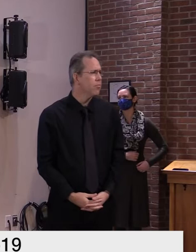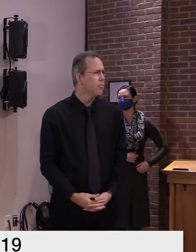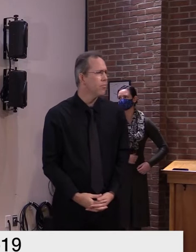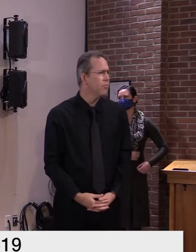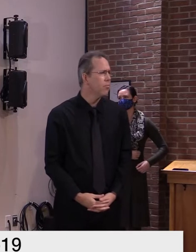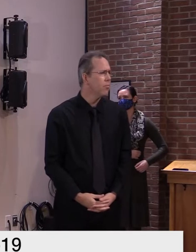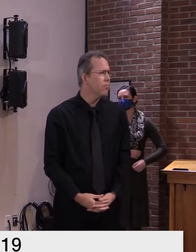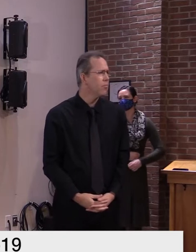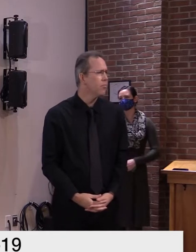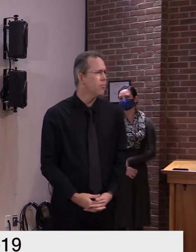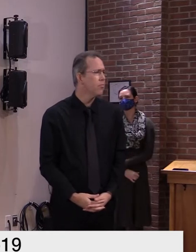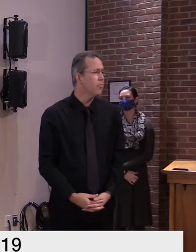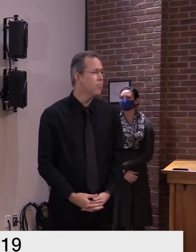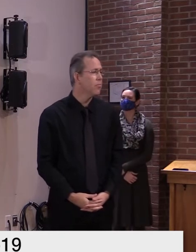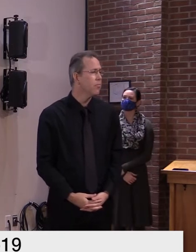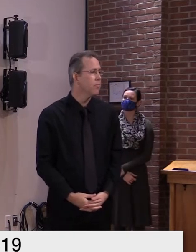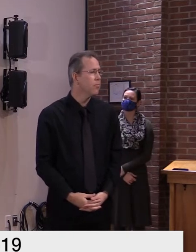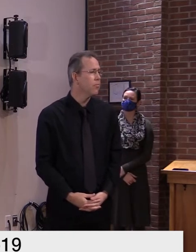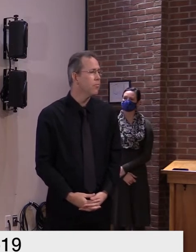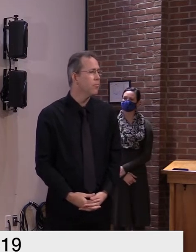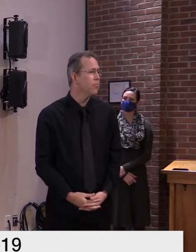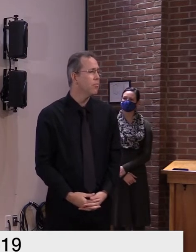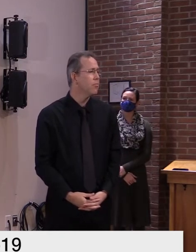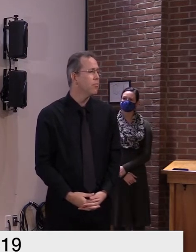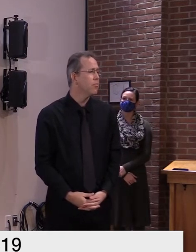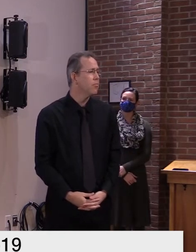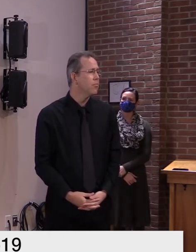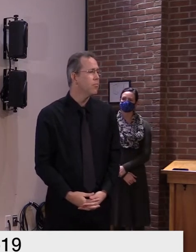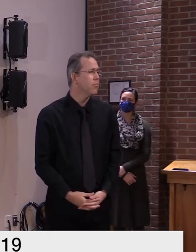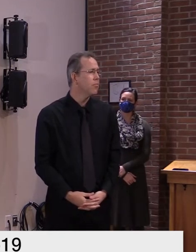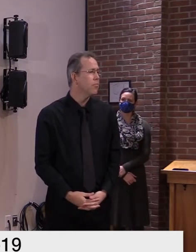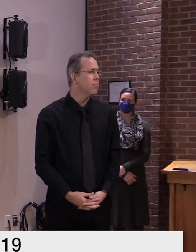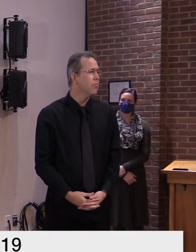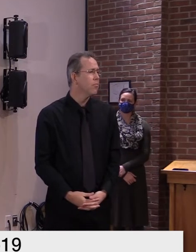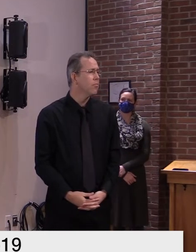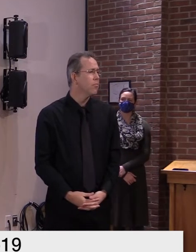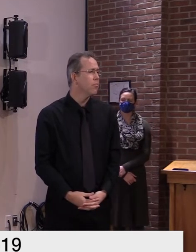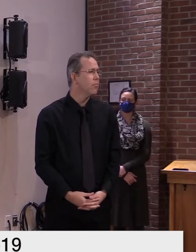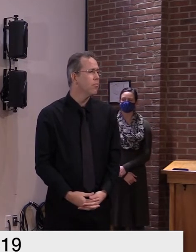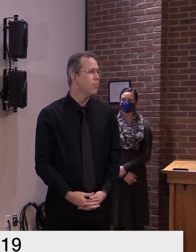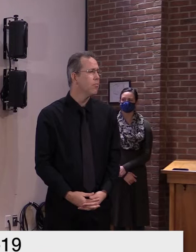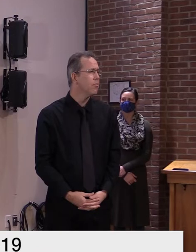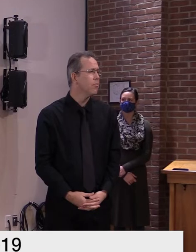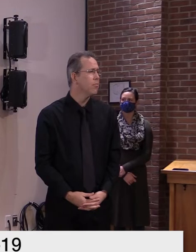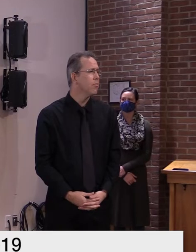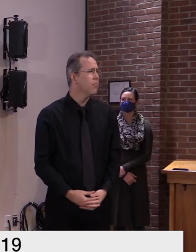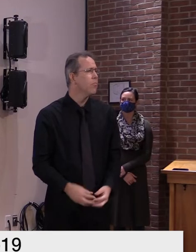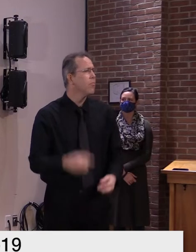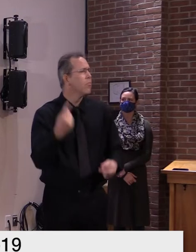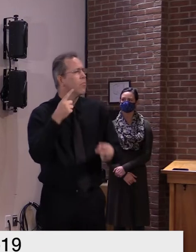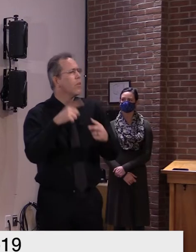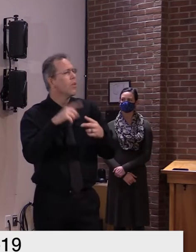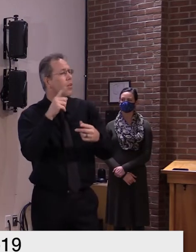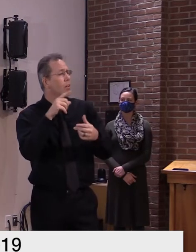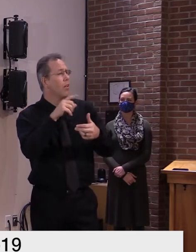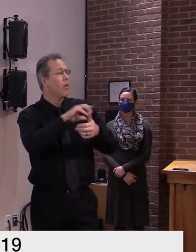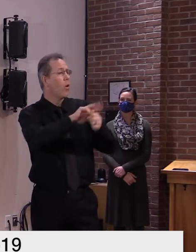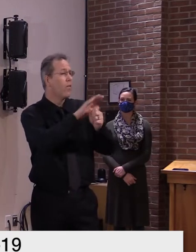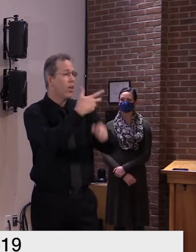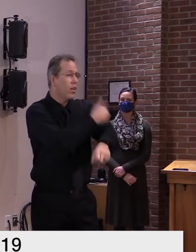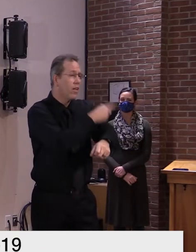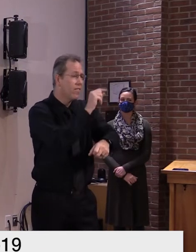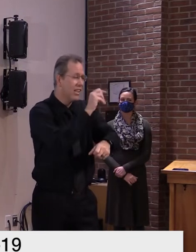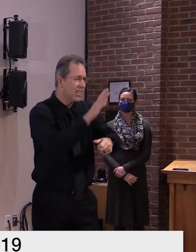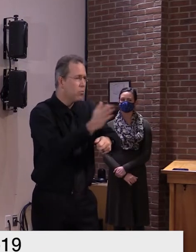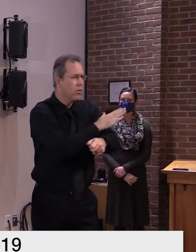i believe that commissioner p-check has shown that our vaccination rates are actually up for the flu so that's good